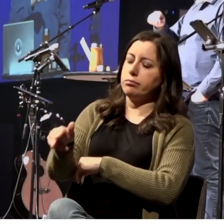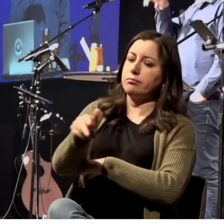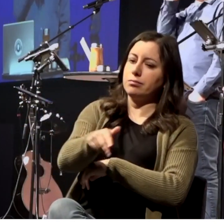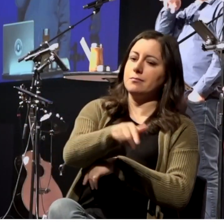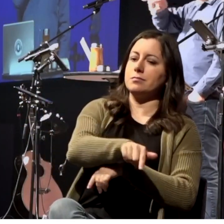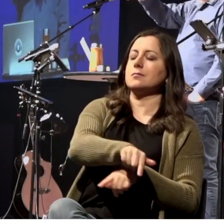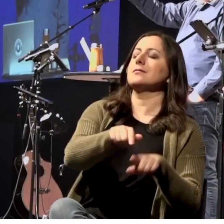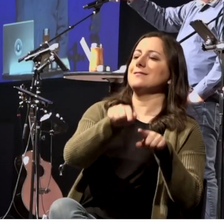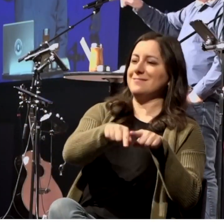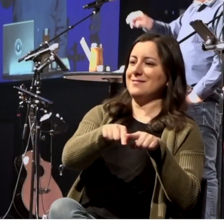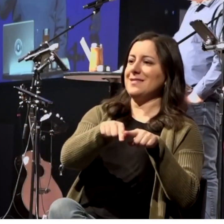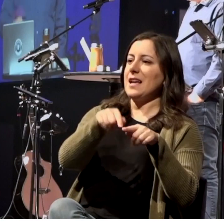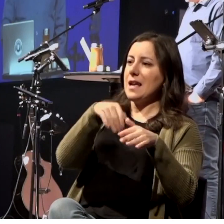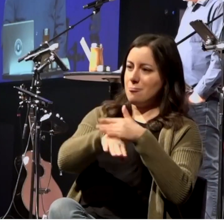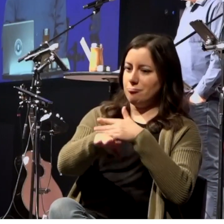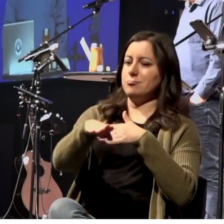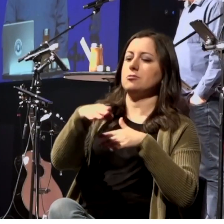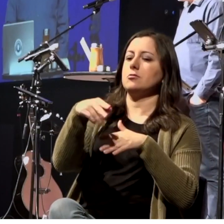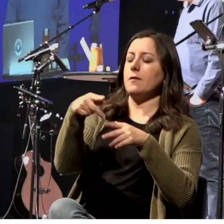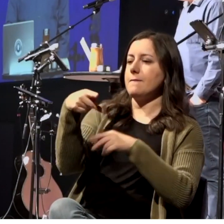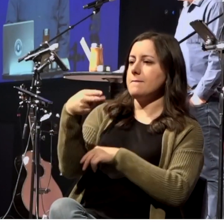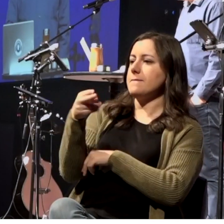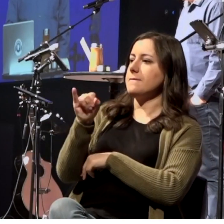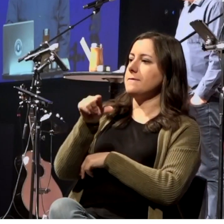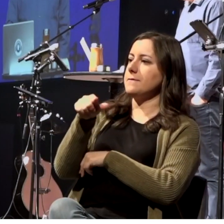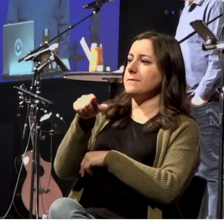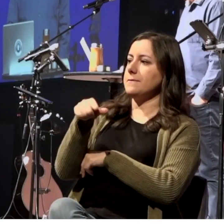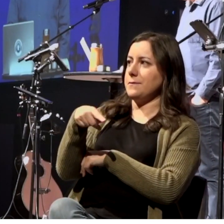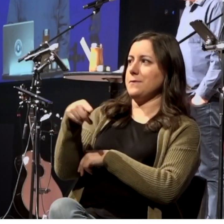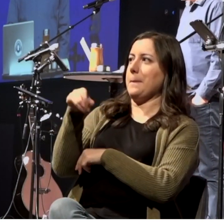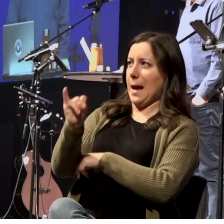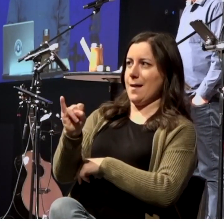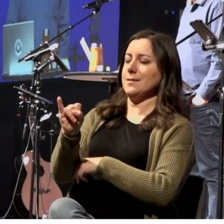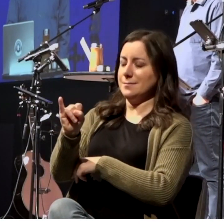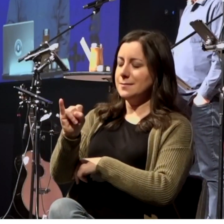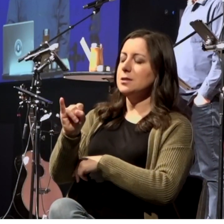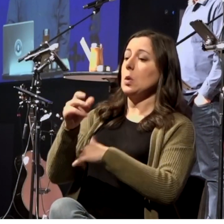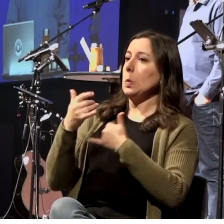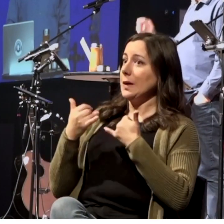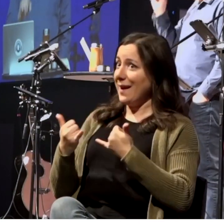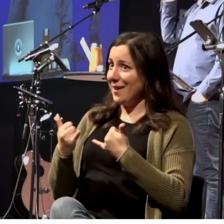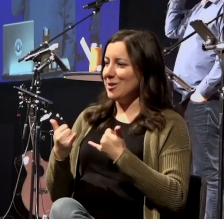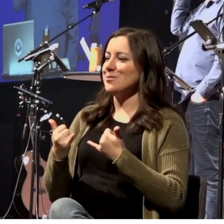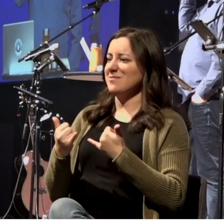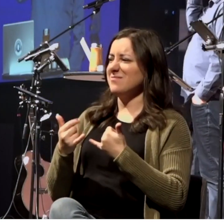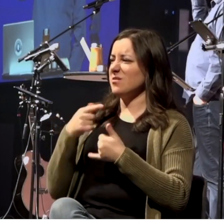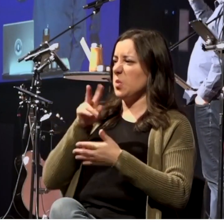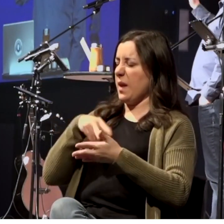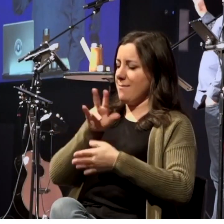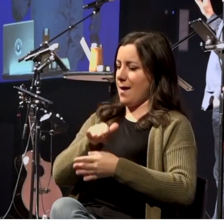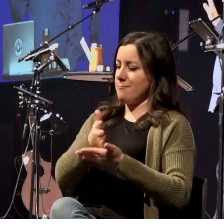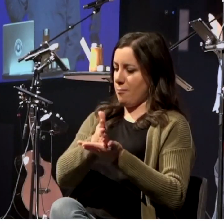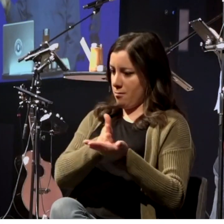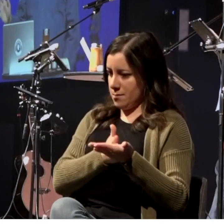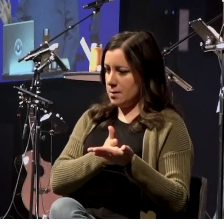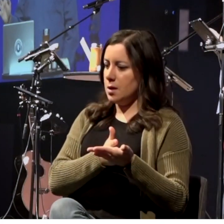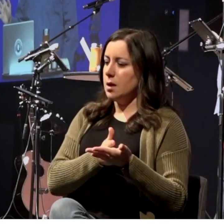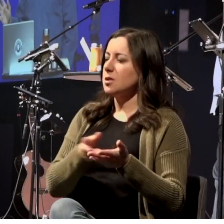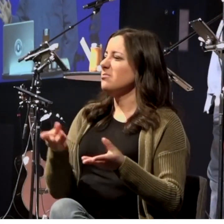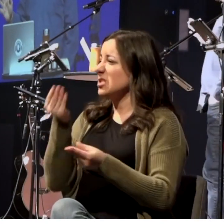inland to Philippi, which is where we find them today. Now, Philippi, understand a little history about Philippi.